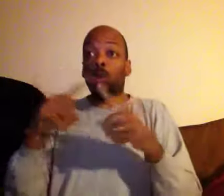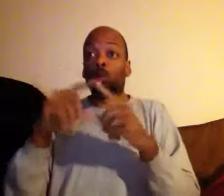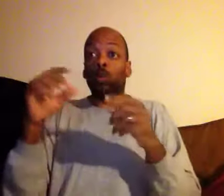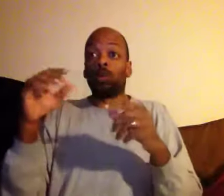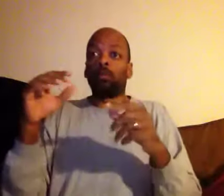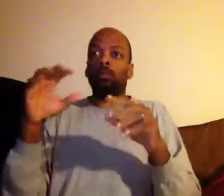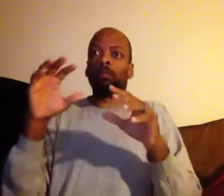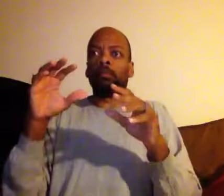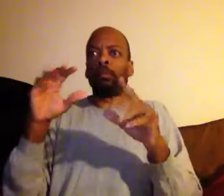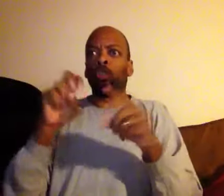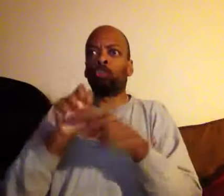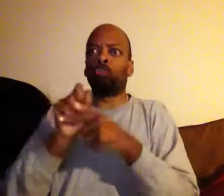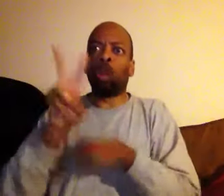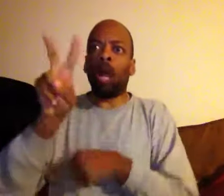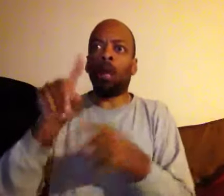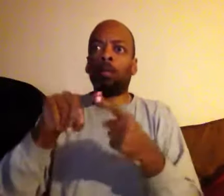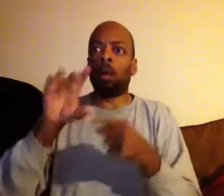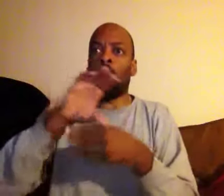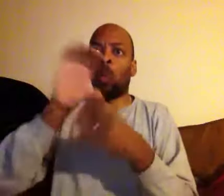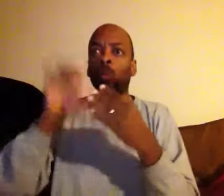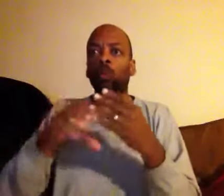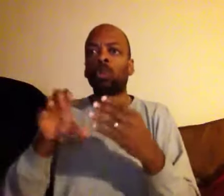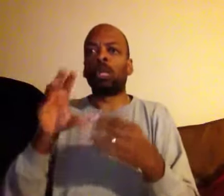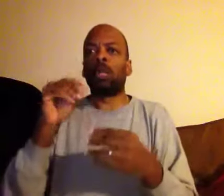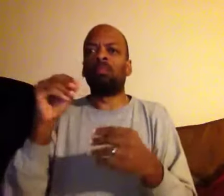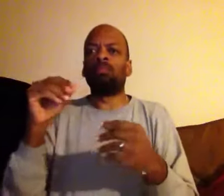nick you still have the theater yeah dr jimmy is there